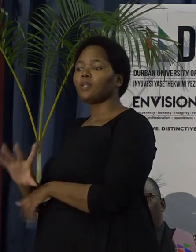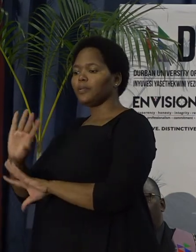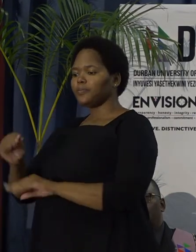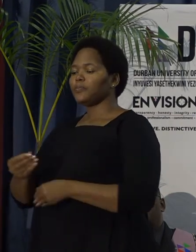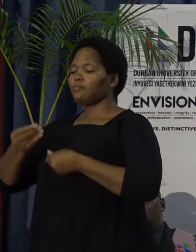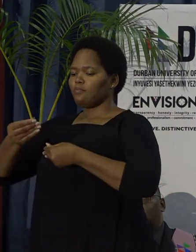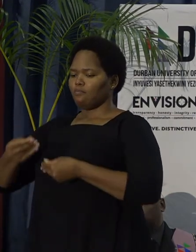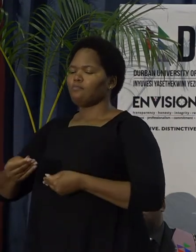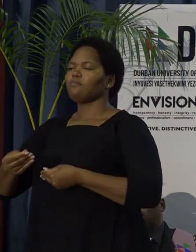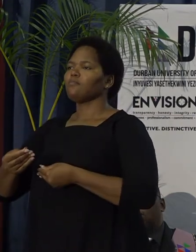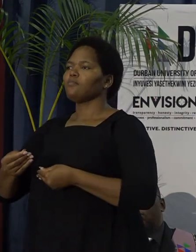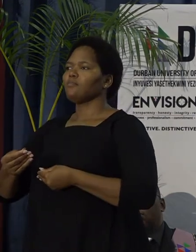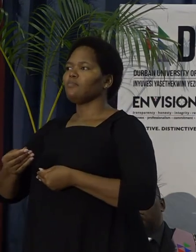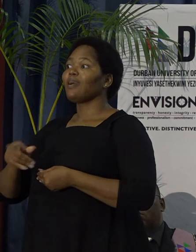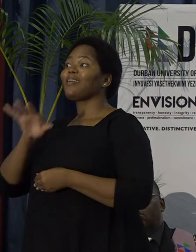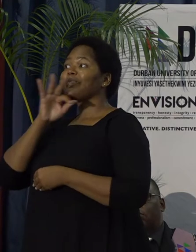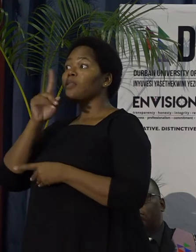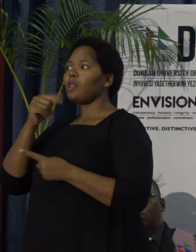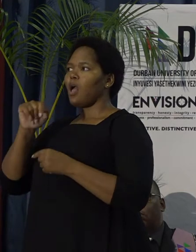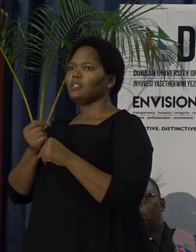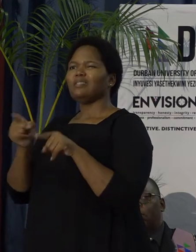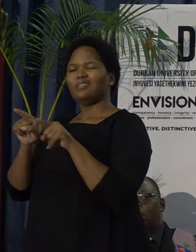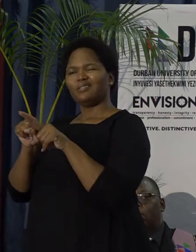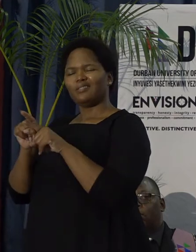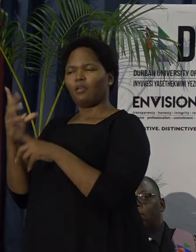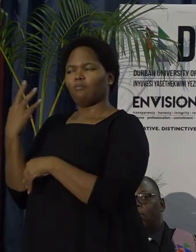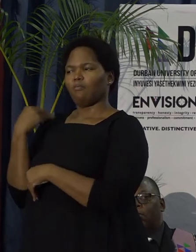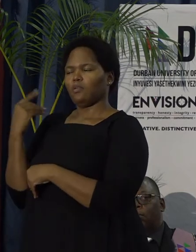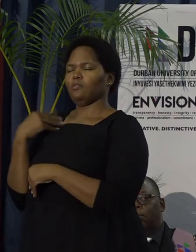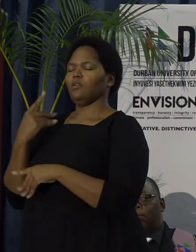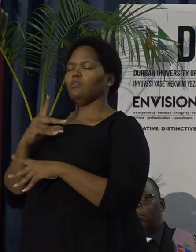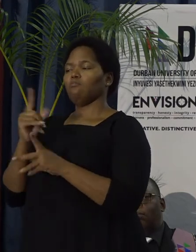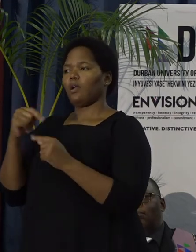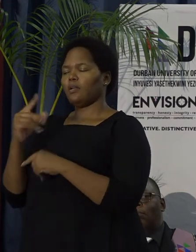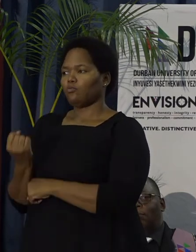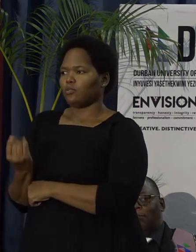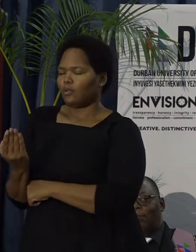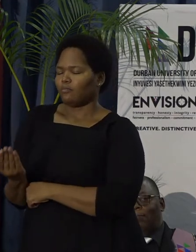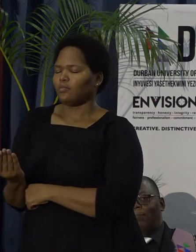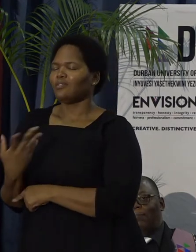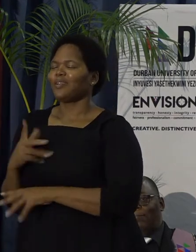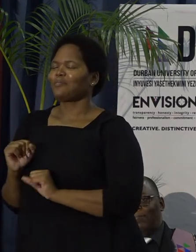his table is still the minister after the reshuffle.